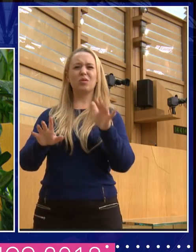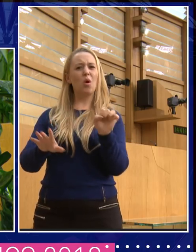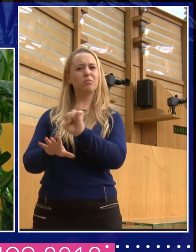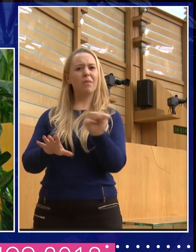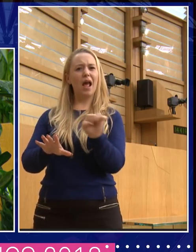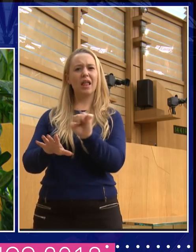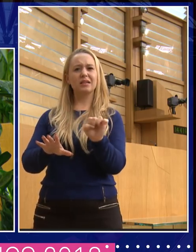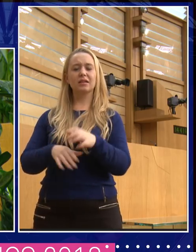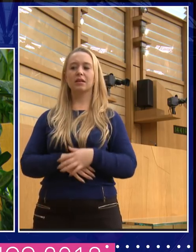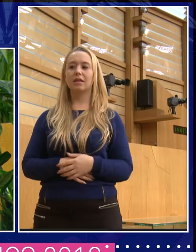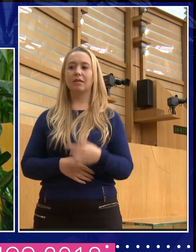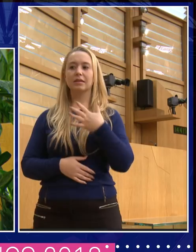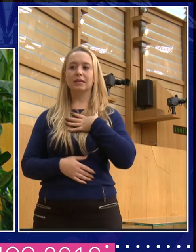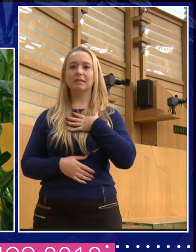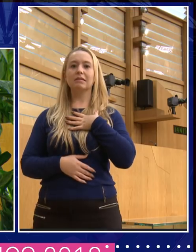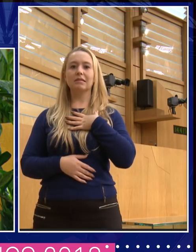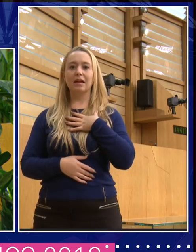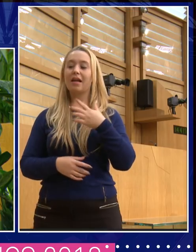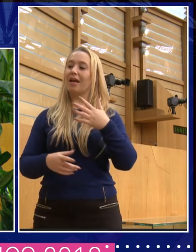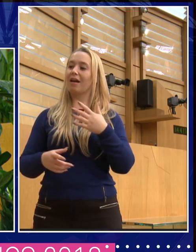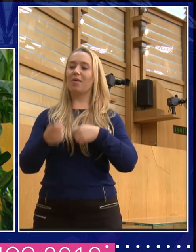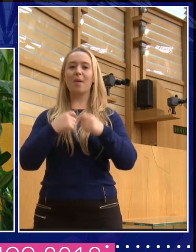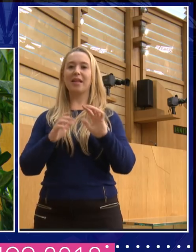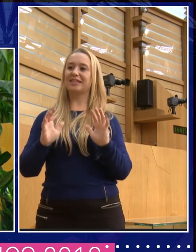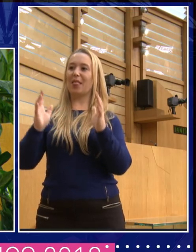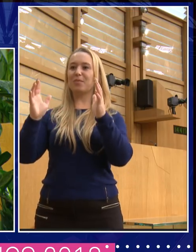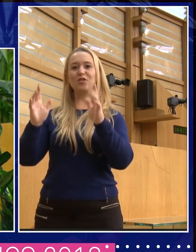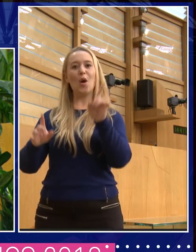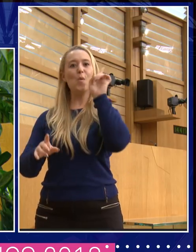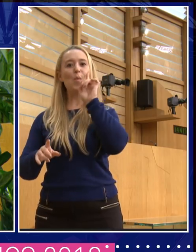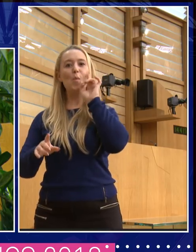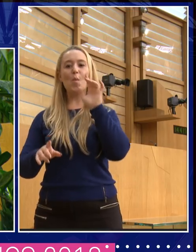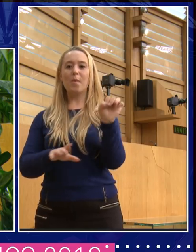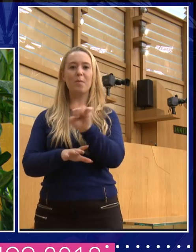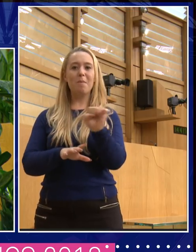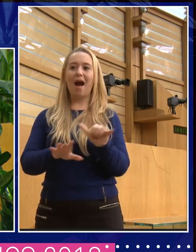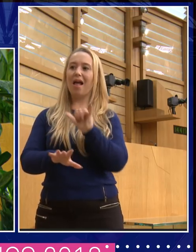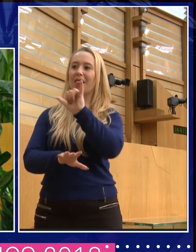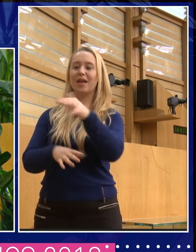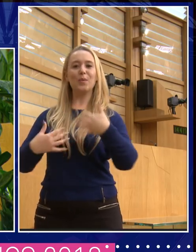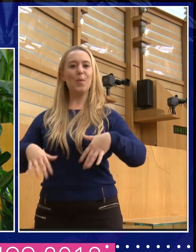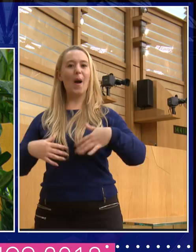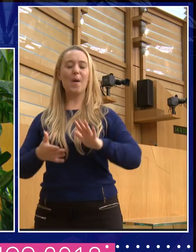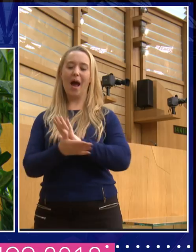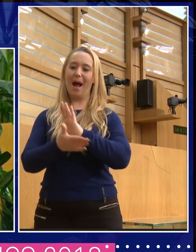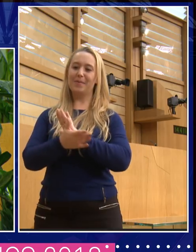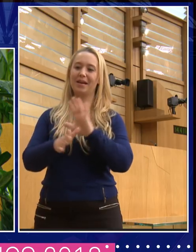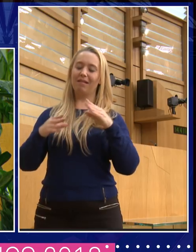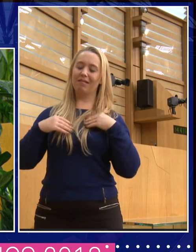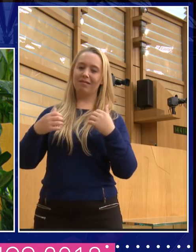And, you I then changed this into a celebration that we are now getting female pilots on airplanes. But it